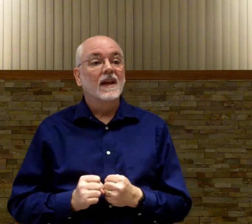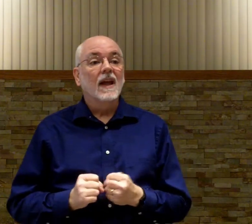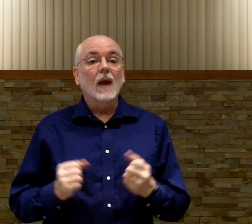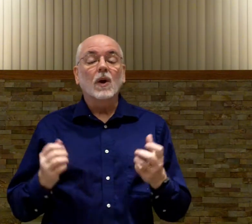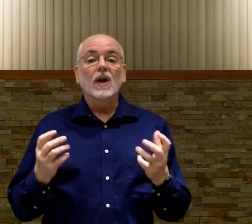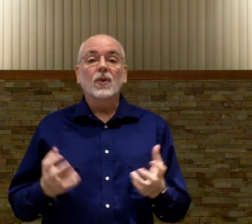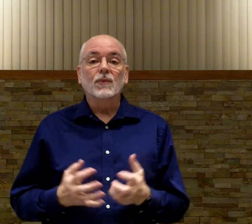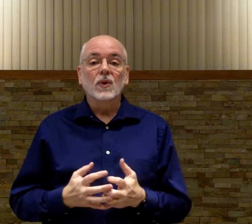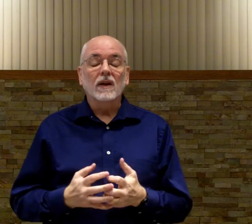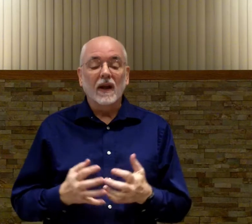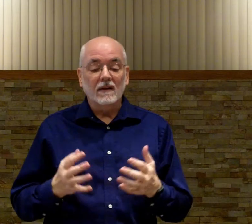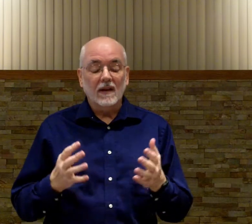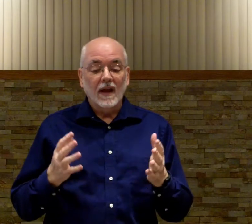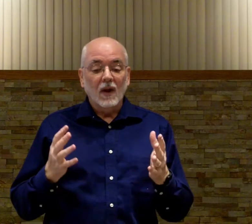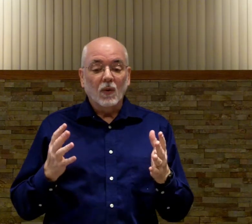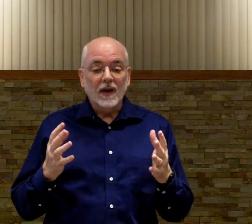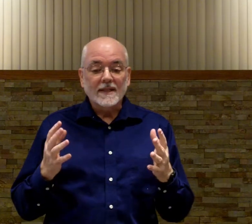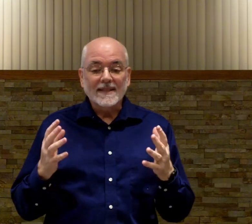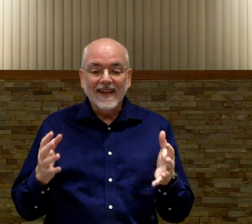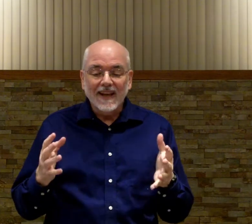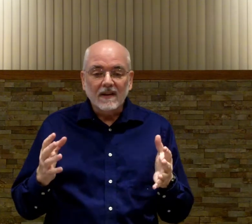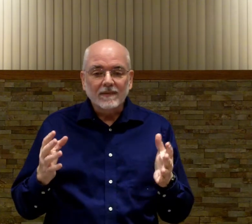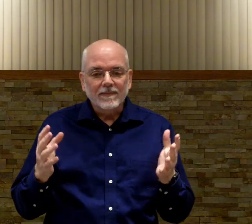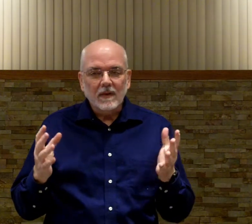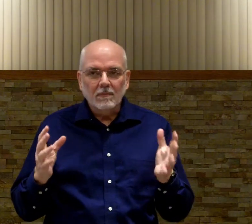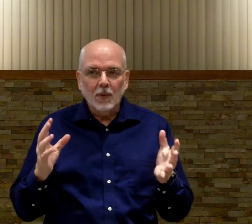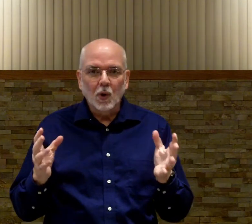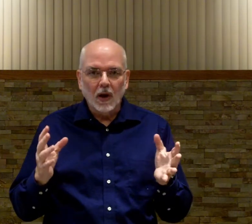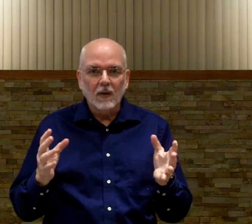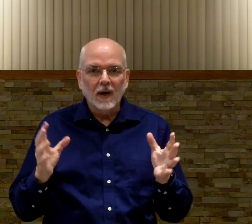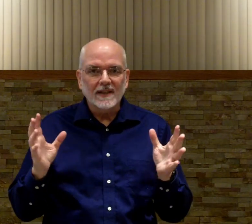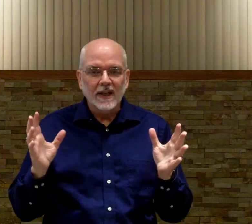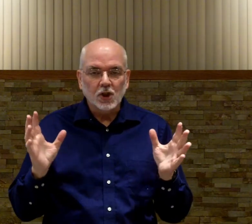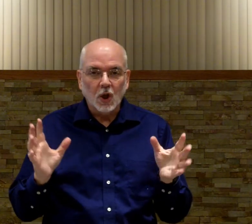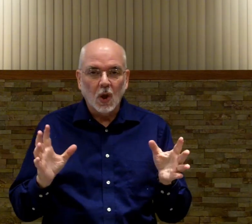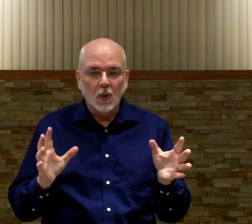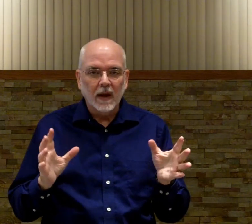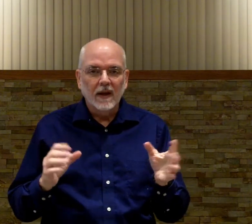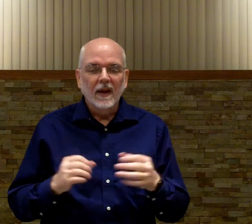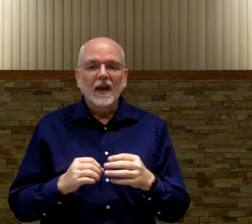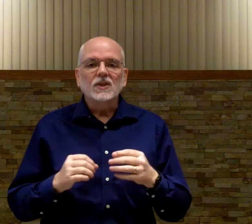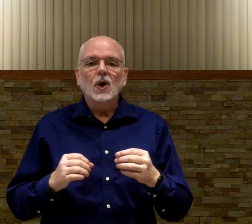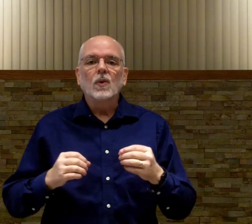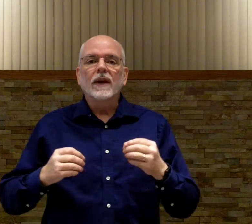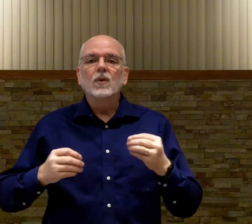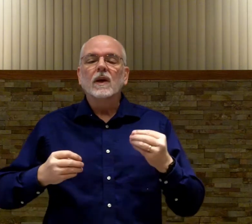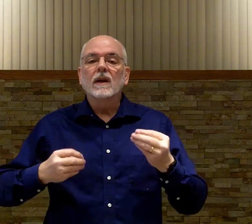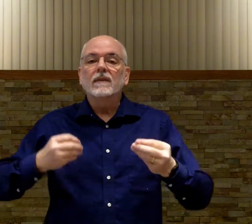and we're going to go through it and we're going to sing it poorly we're going to sing it slowly so that you can get